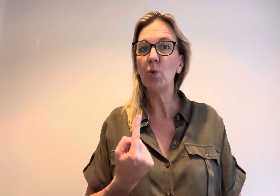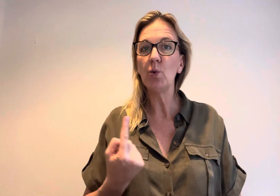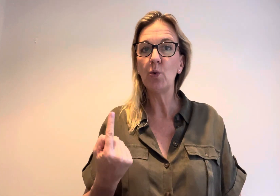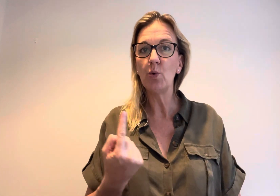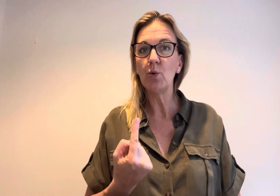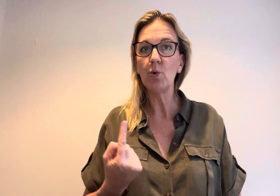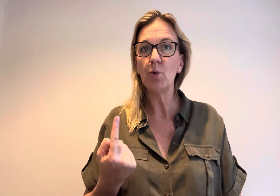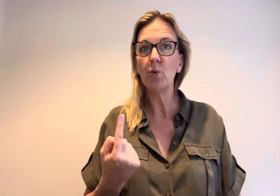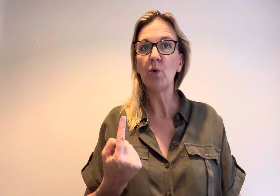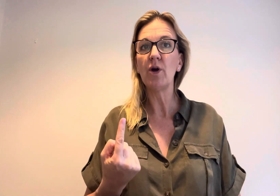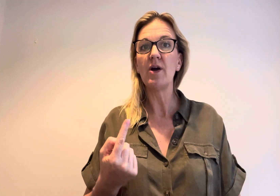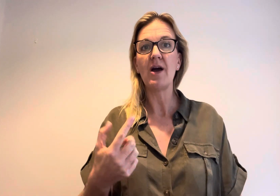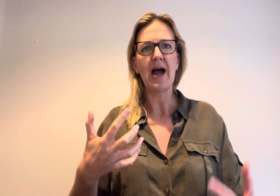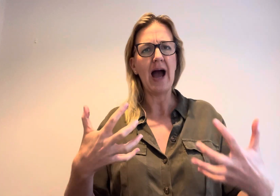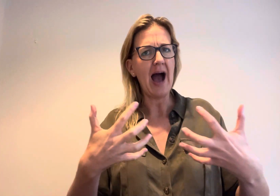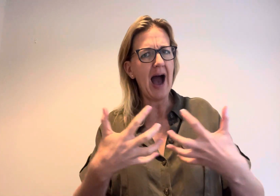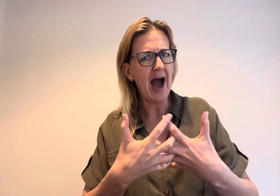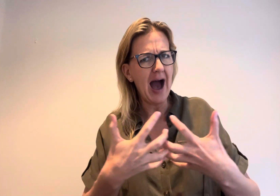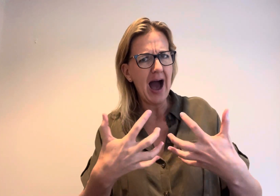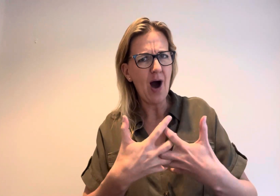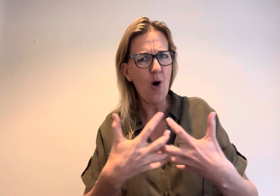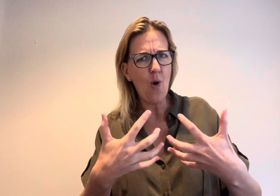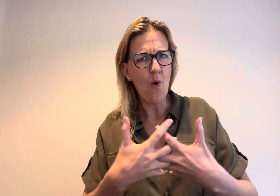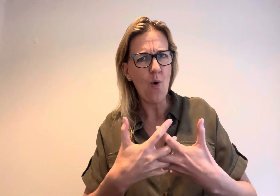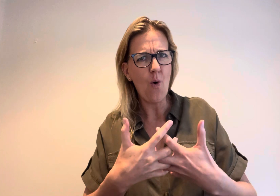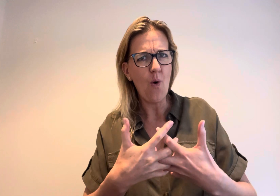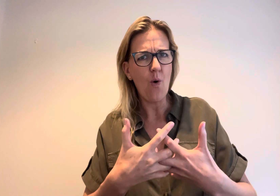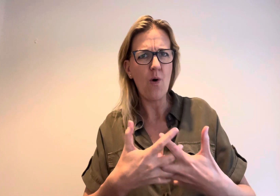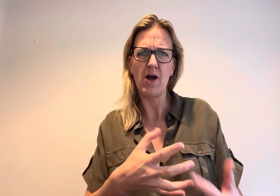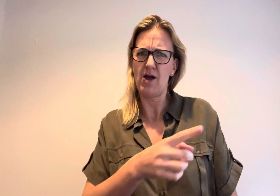Just kidding you